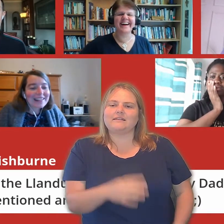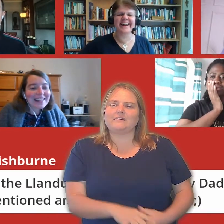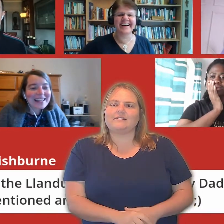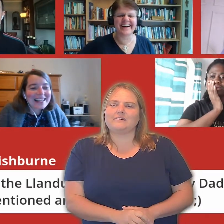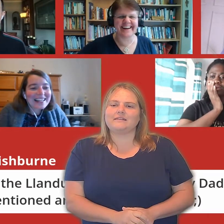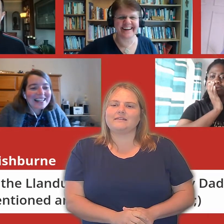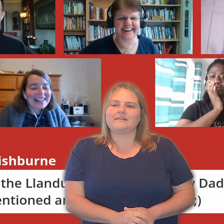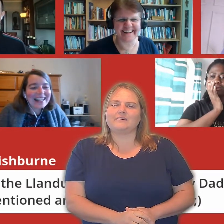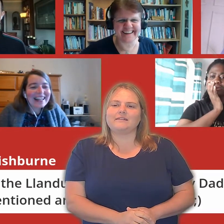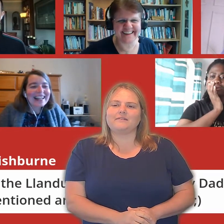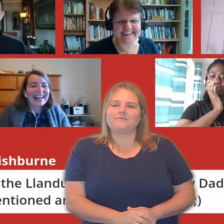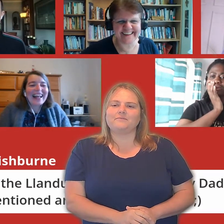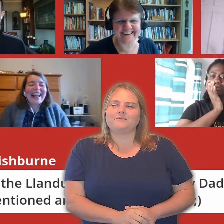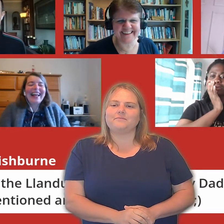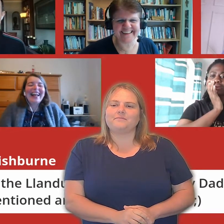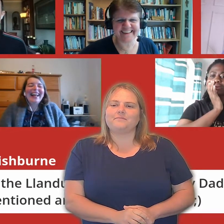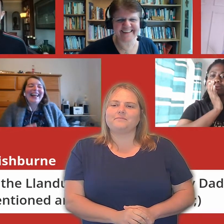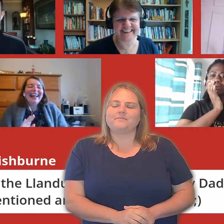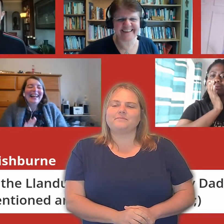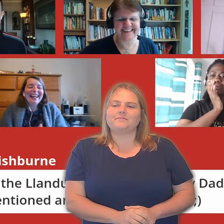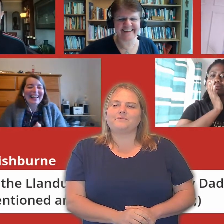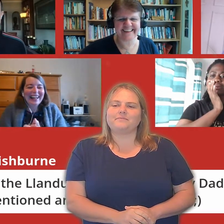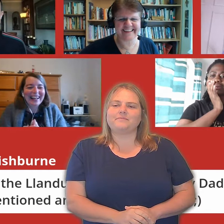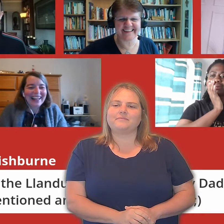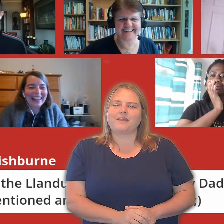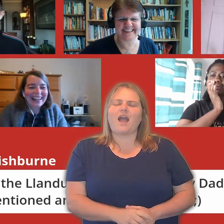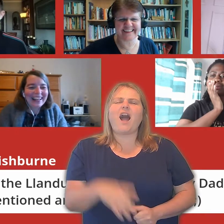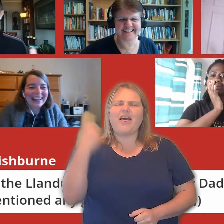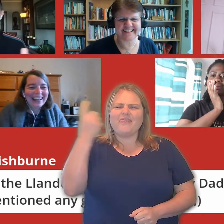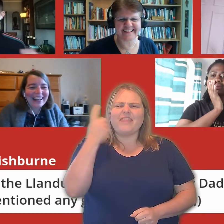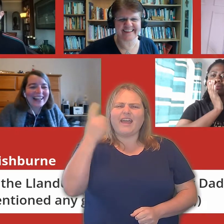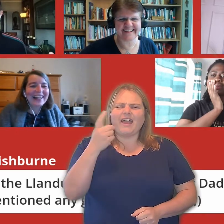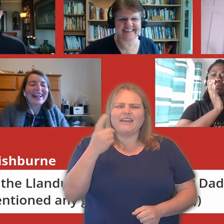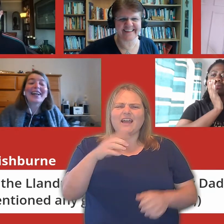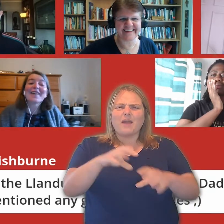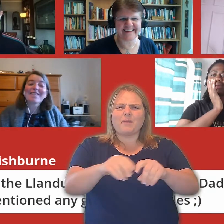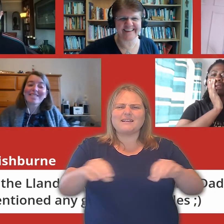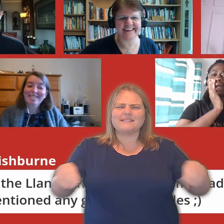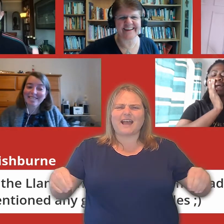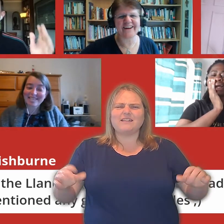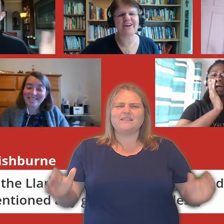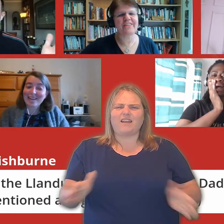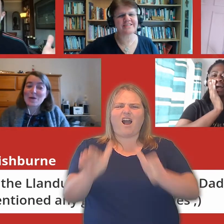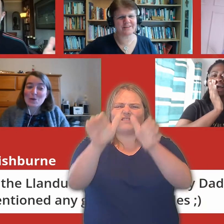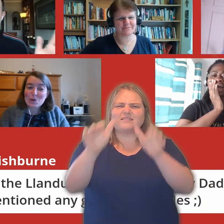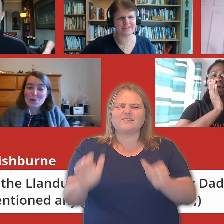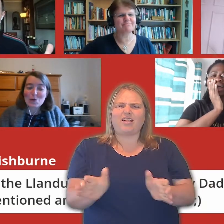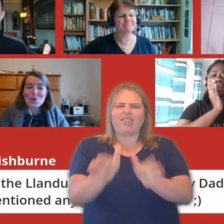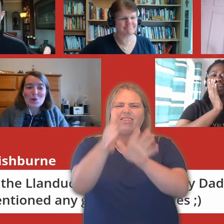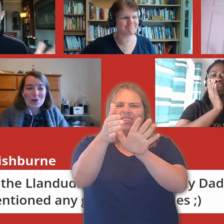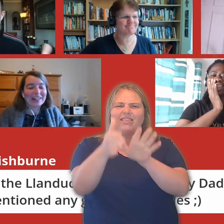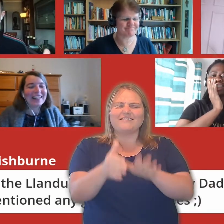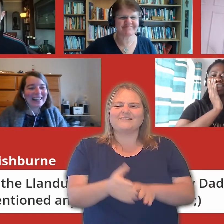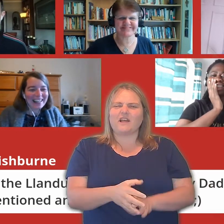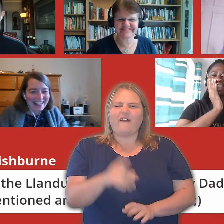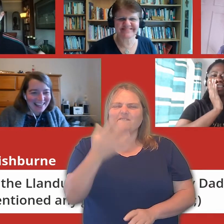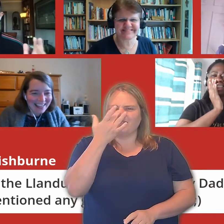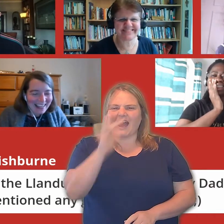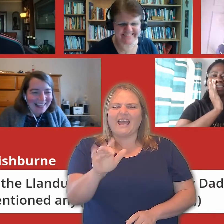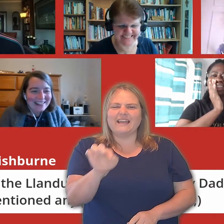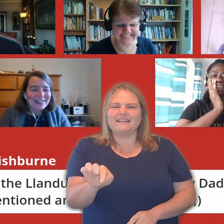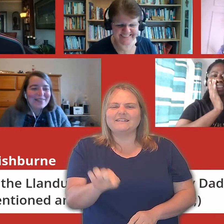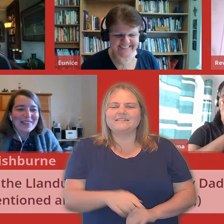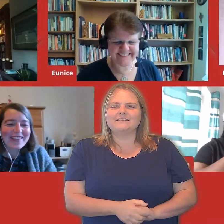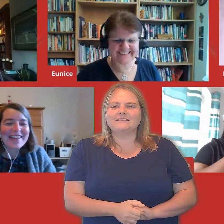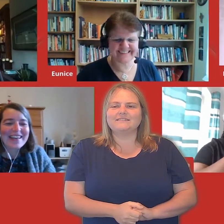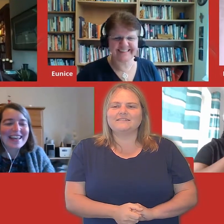one in London. I can't pronounce that well. Londono is a fake. My dad lives there. Not mentioned any giant sandcastles. That's a direct, direct testimony,